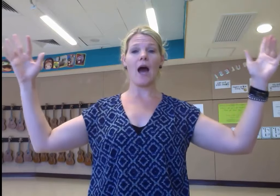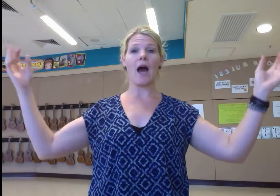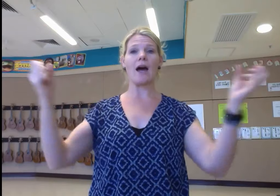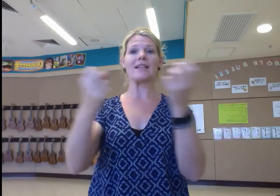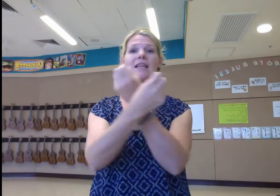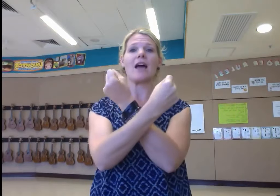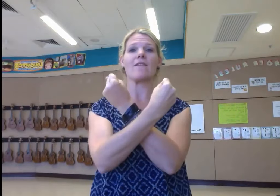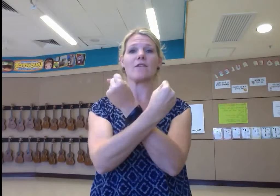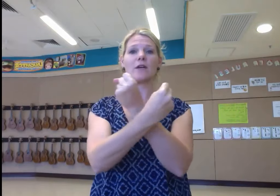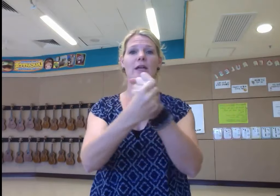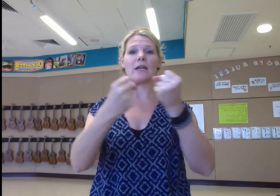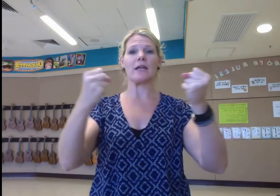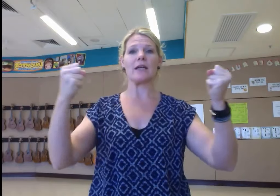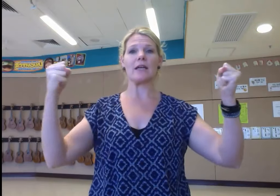and free.